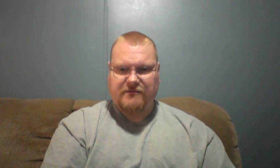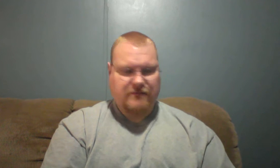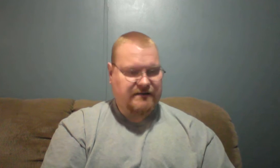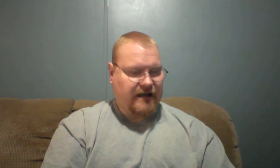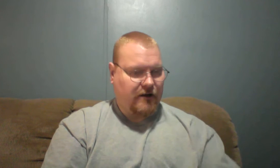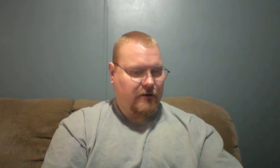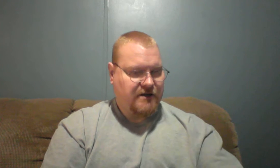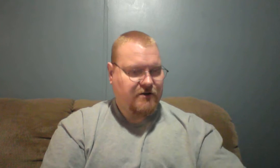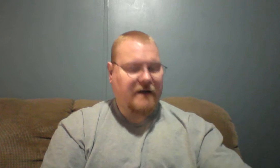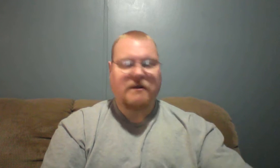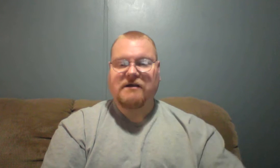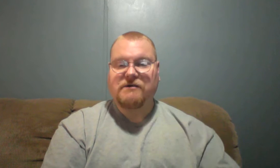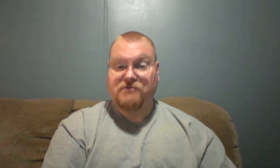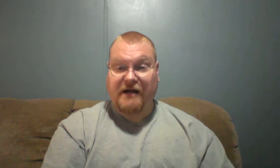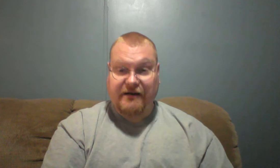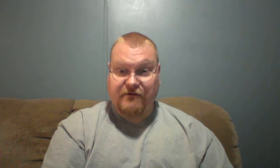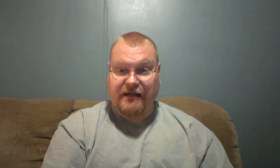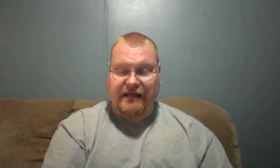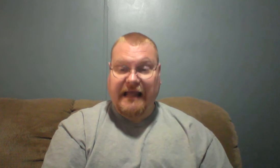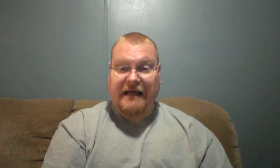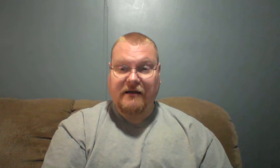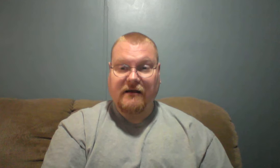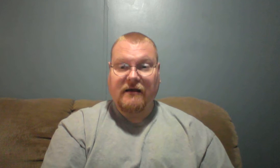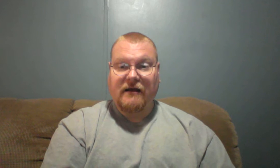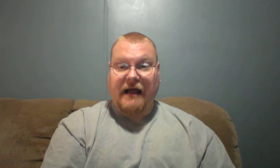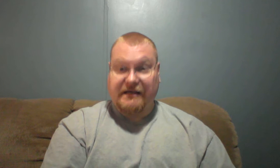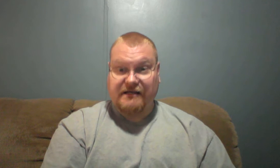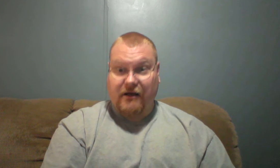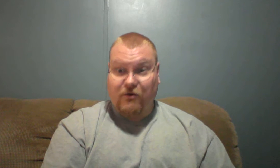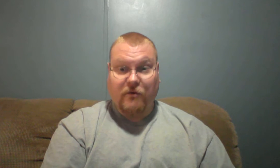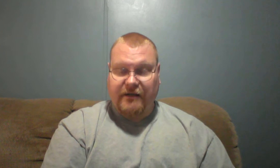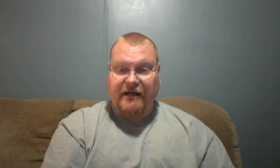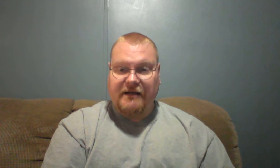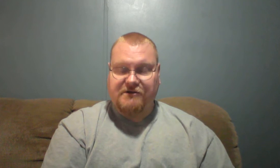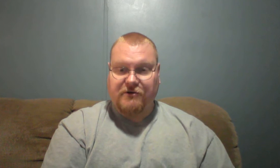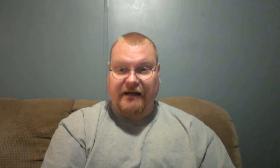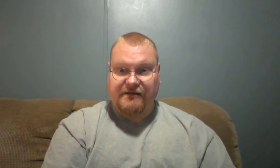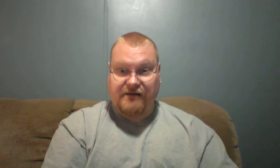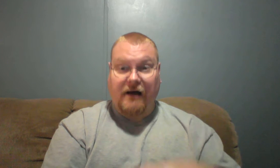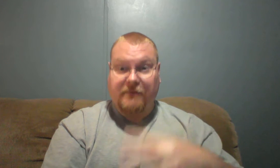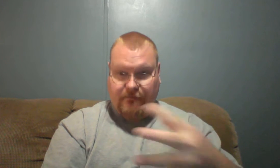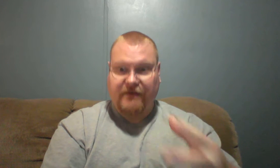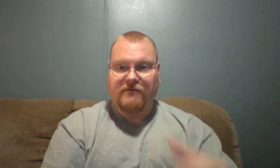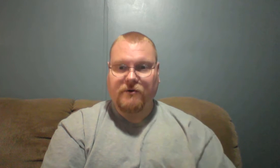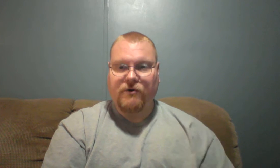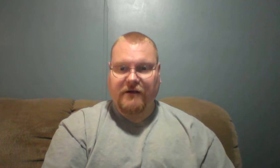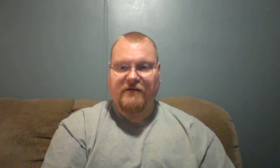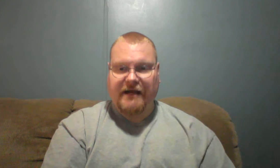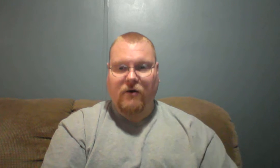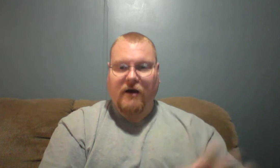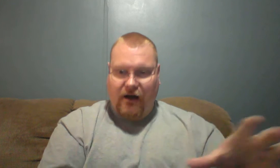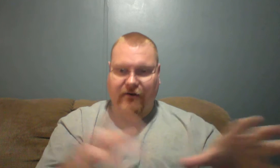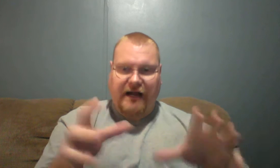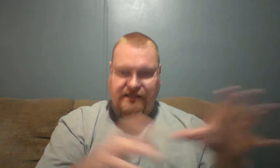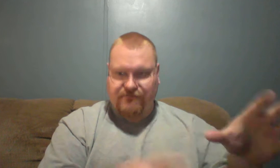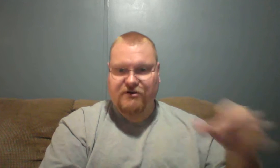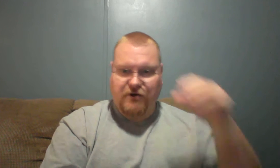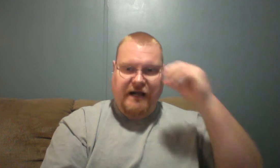that's kind of all I do that because he was trying to do everything he can as he normally does to try to stop me from doing a video, all kinds of distractions